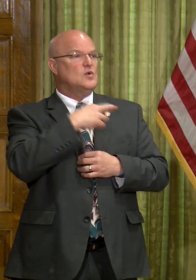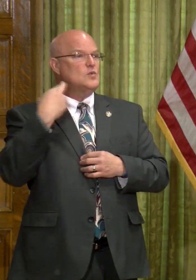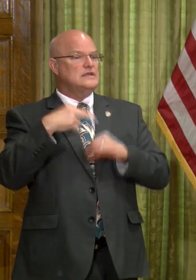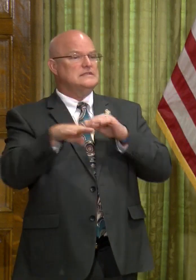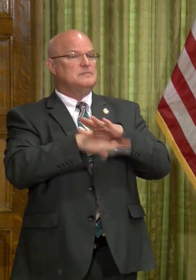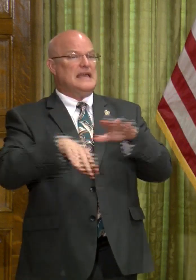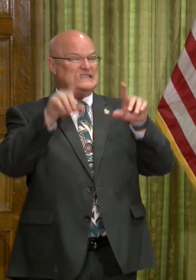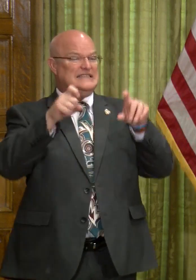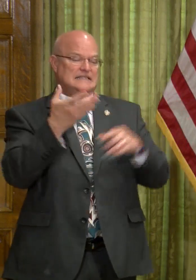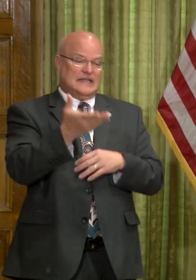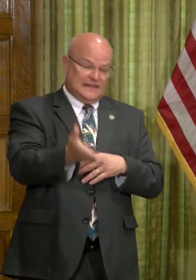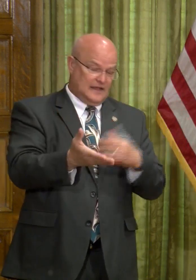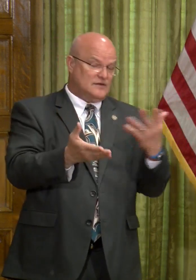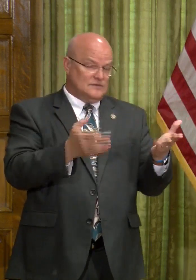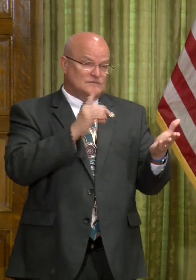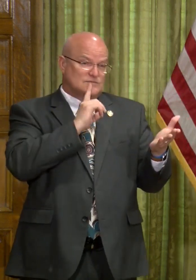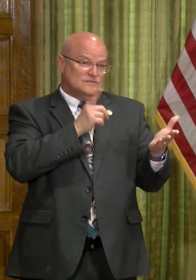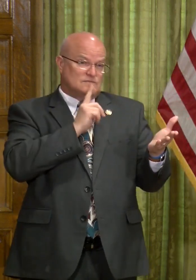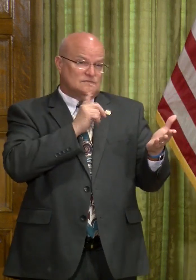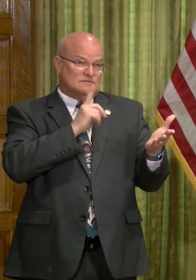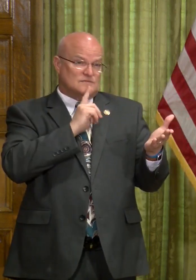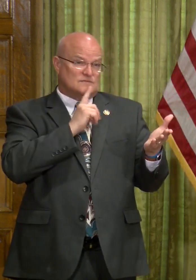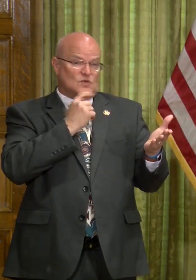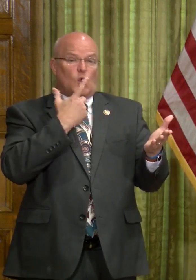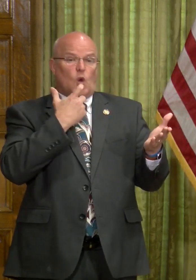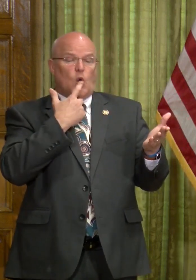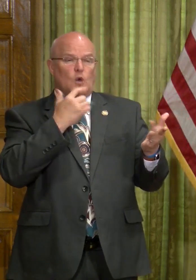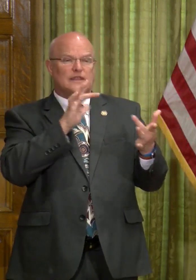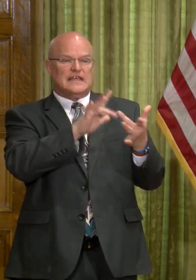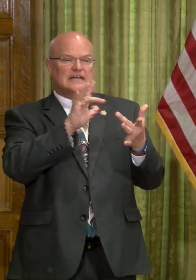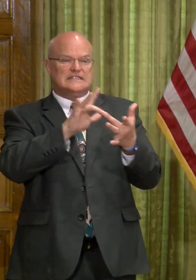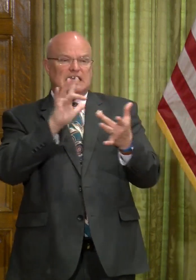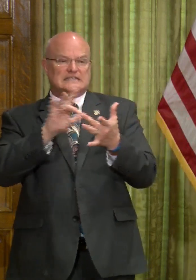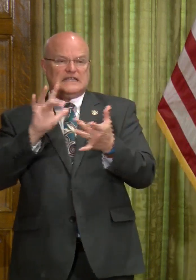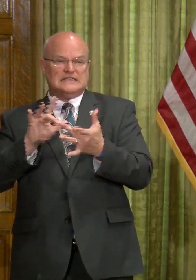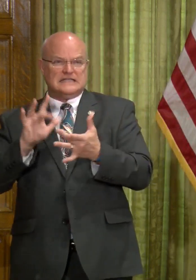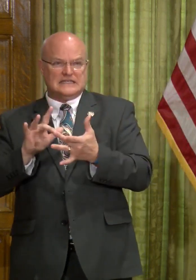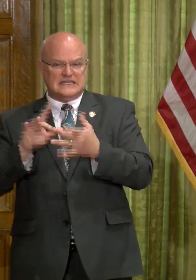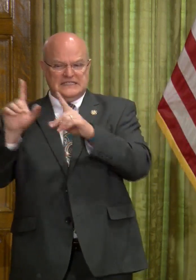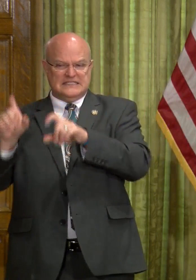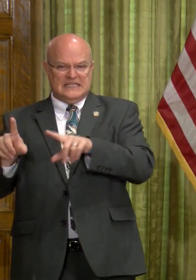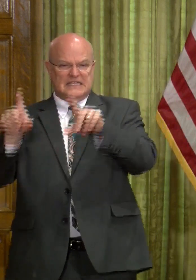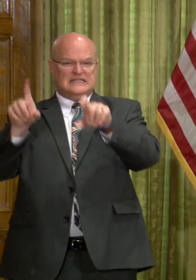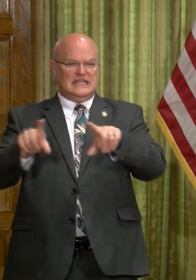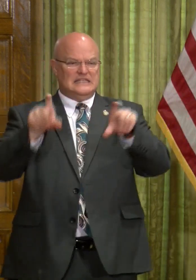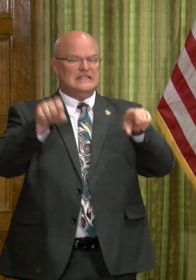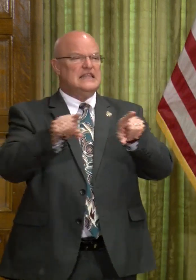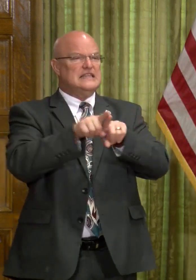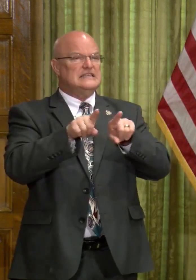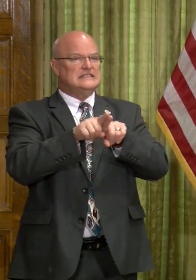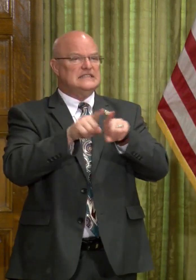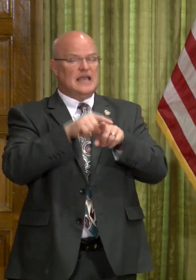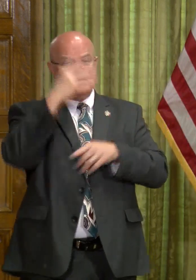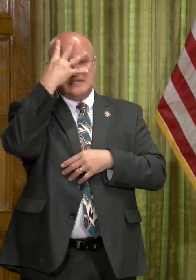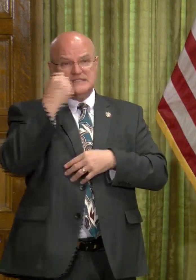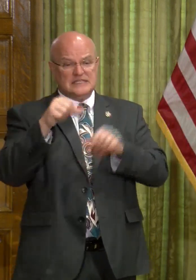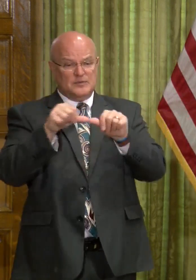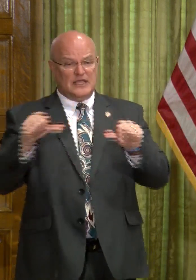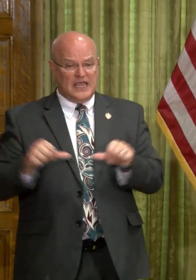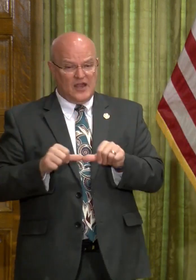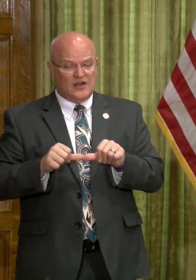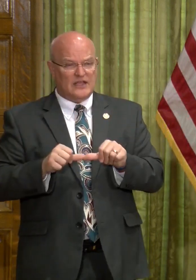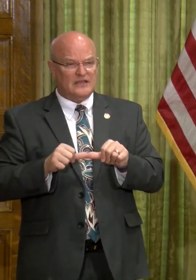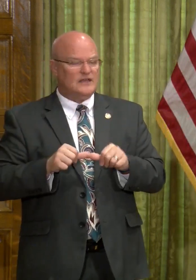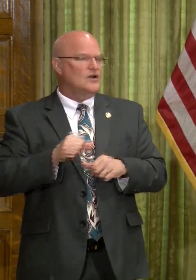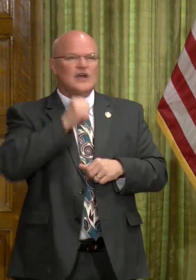-based testing there, which is really, you know, who they've been in contact with. Let's test those in the same barrack. And, uh, we